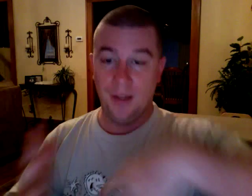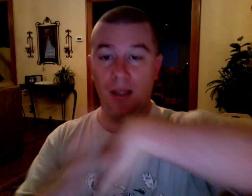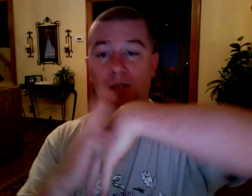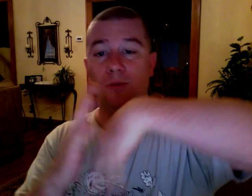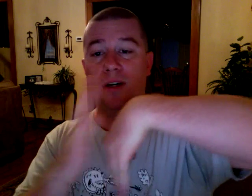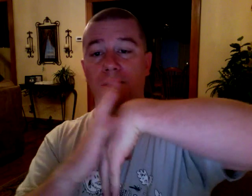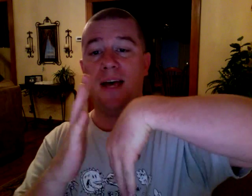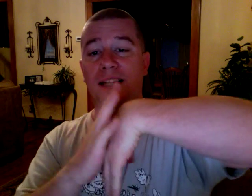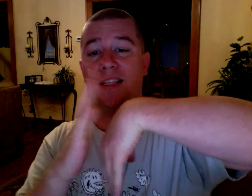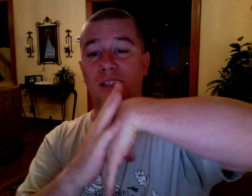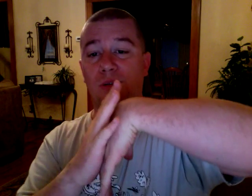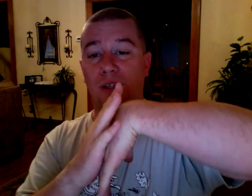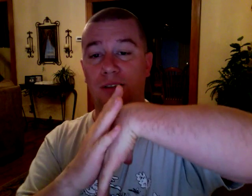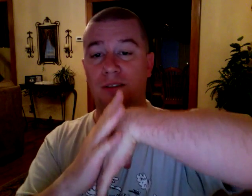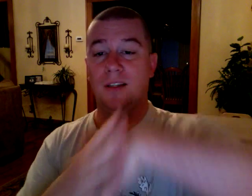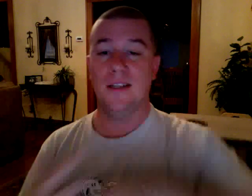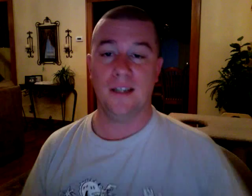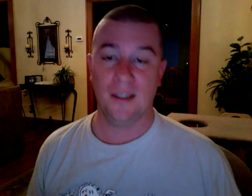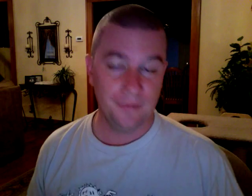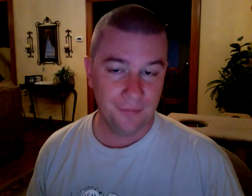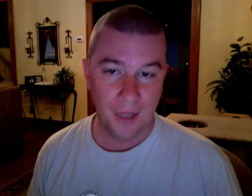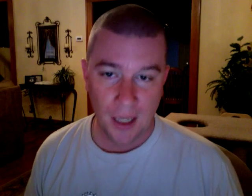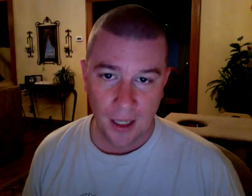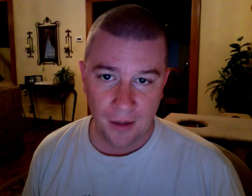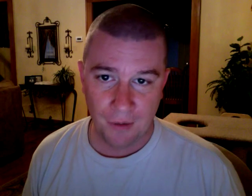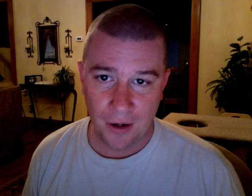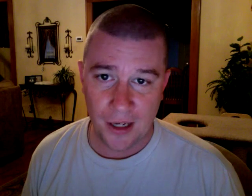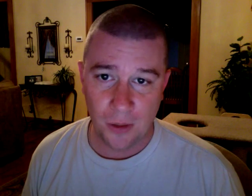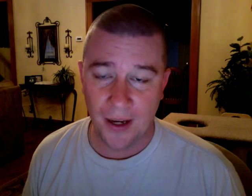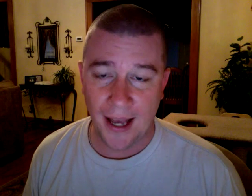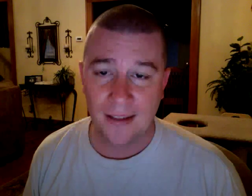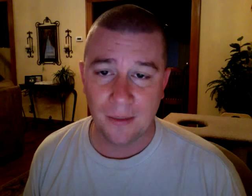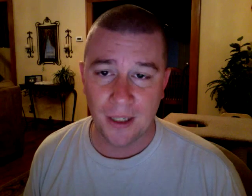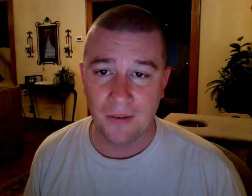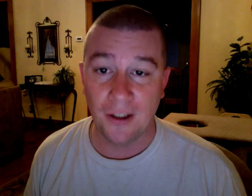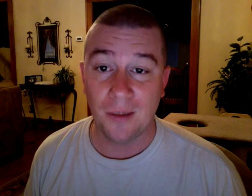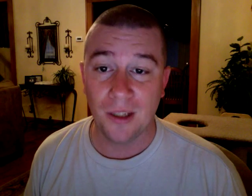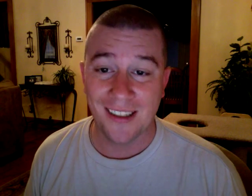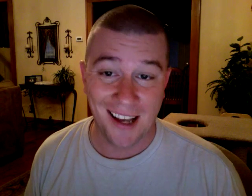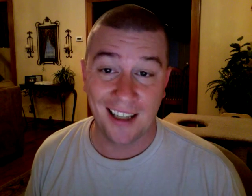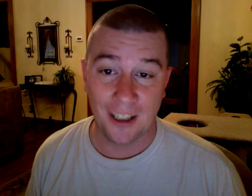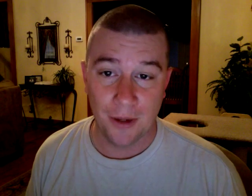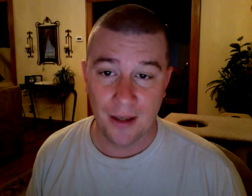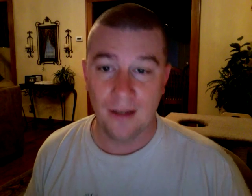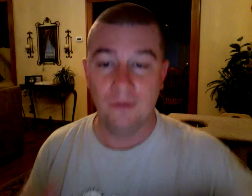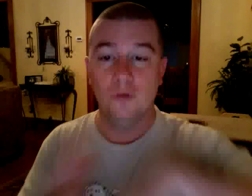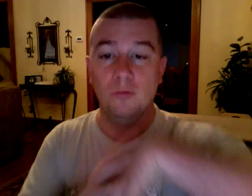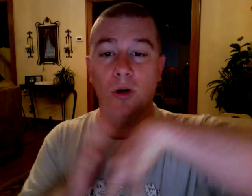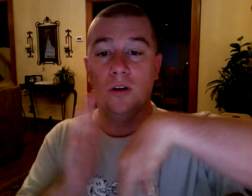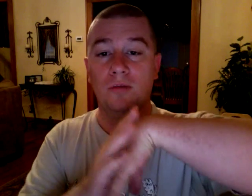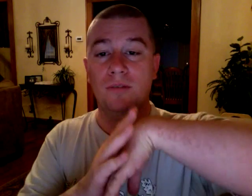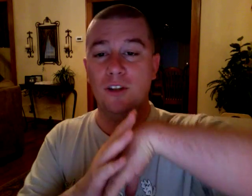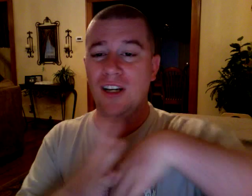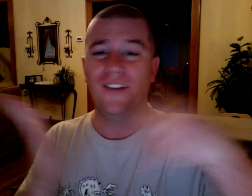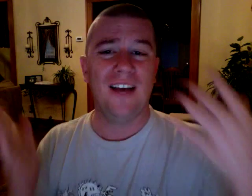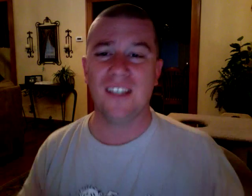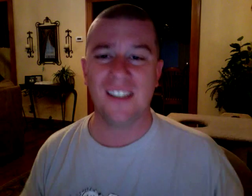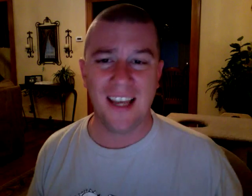This one, back to this one, is a very easy way to ask somebody if they're going to play soccer with you and football. You don't even have to say